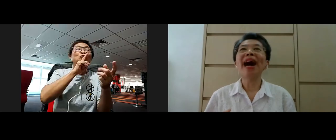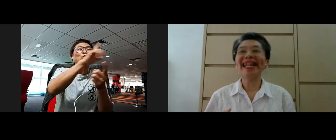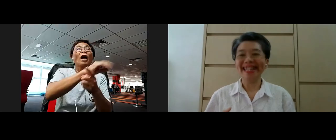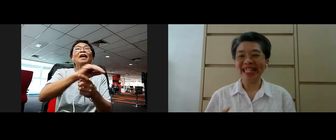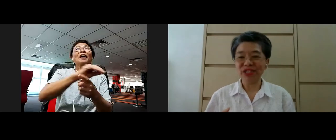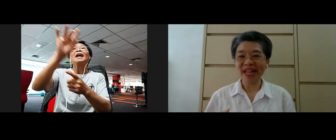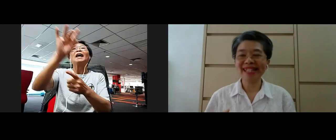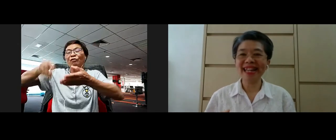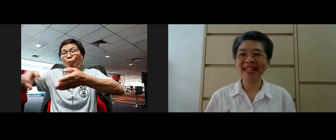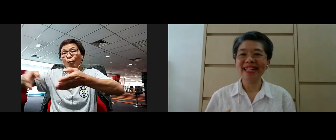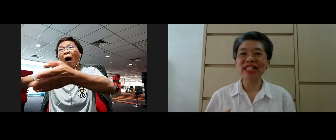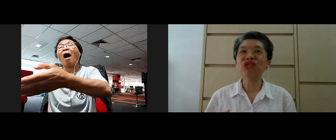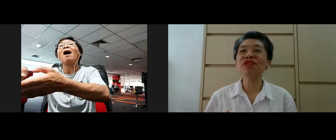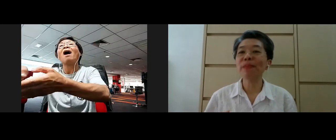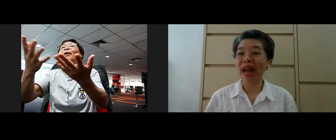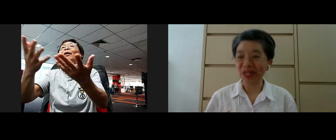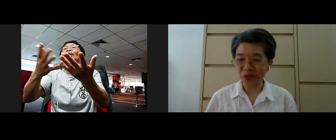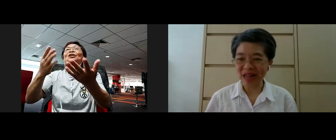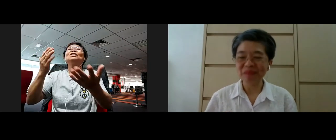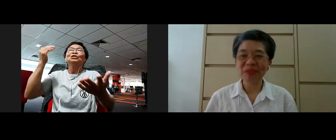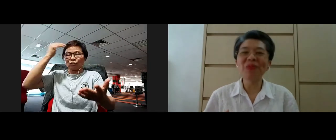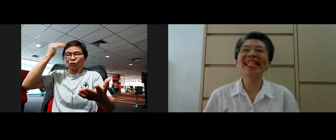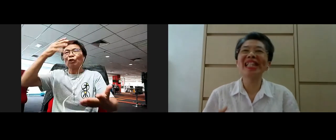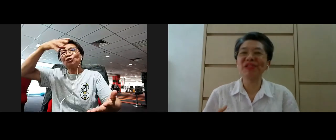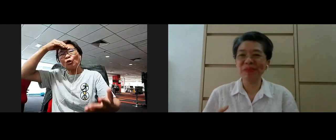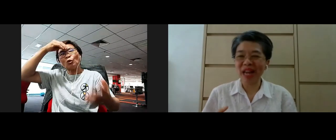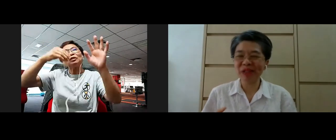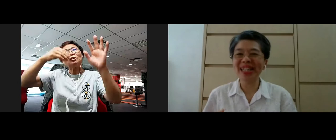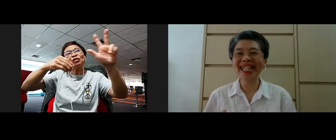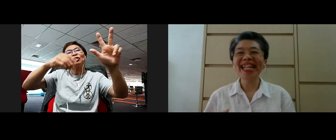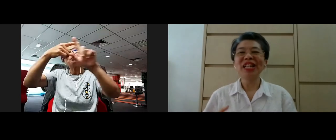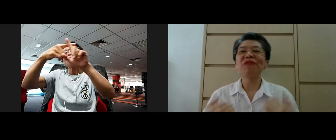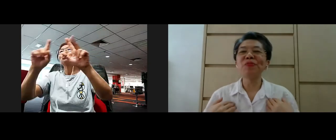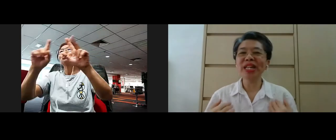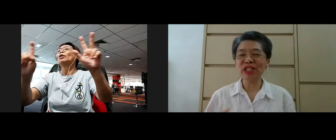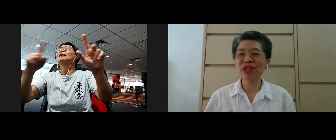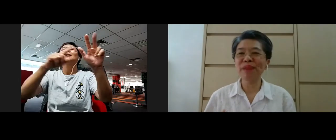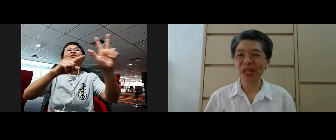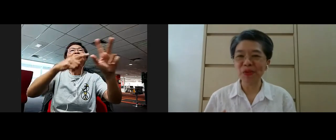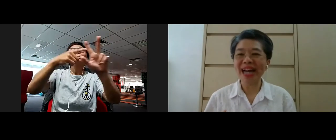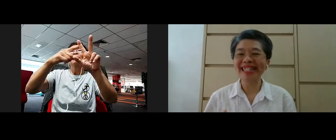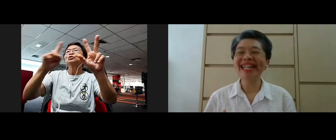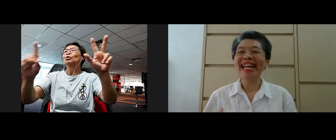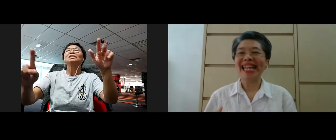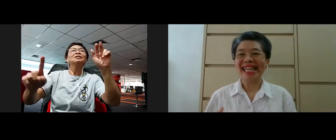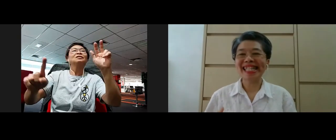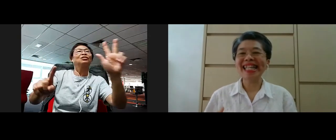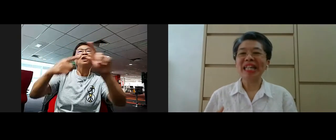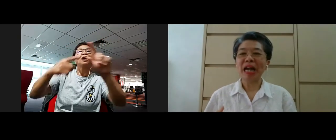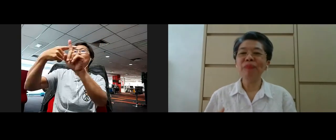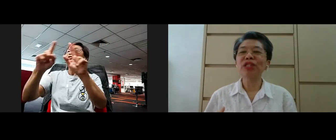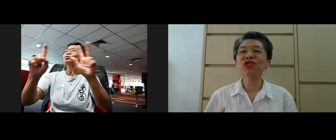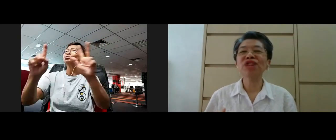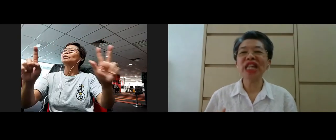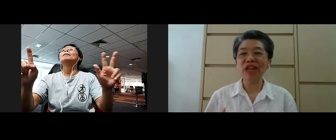by addressing the three plus one what is the three plus one for me the three plus one is